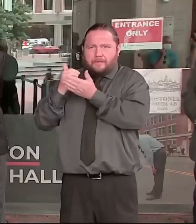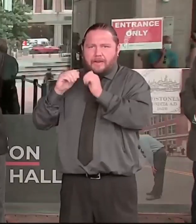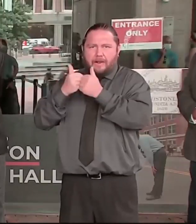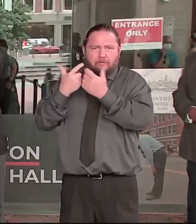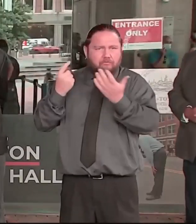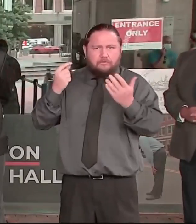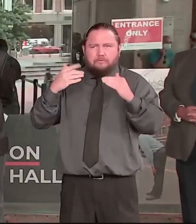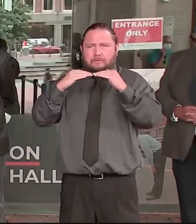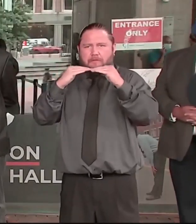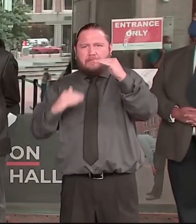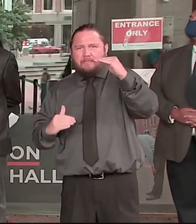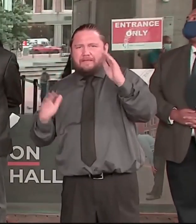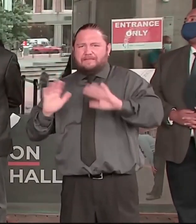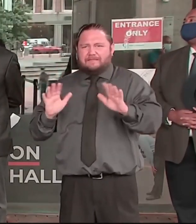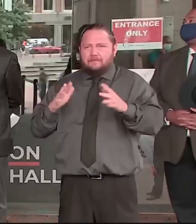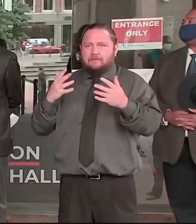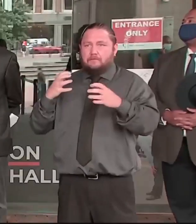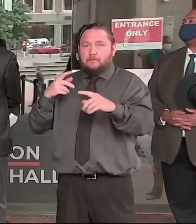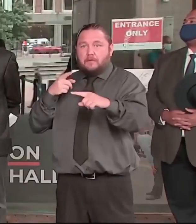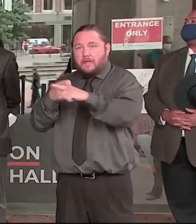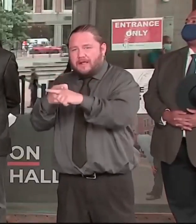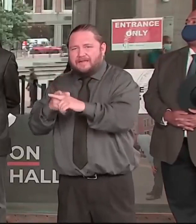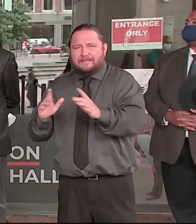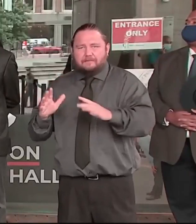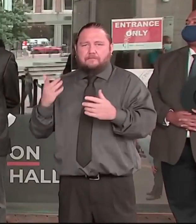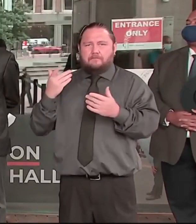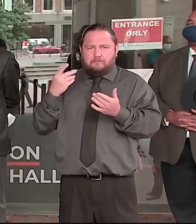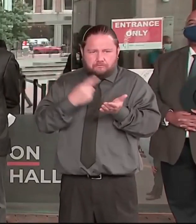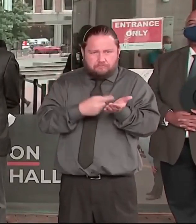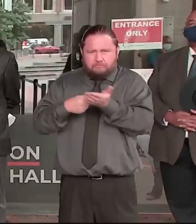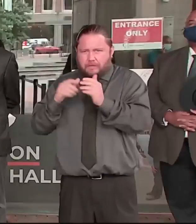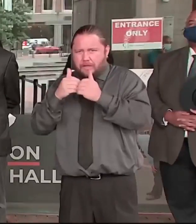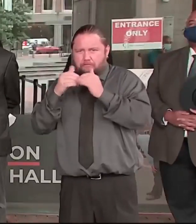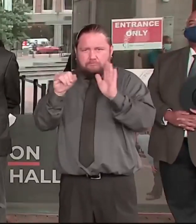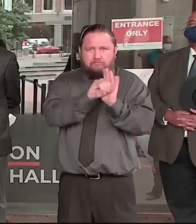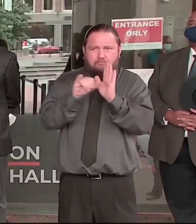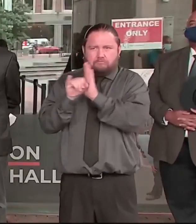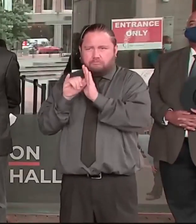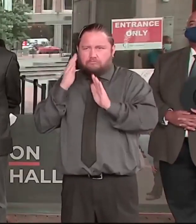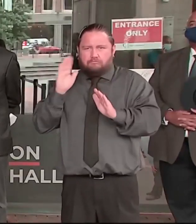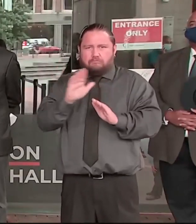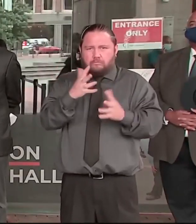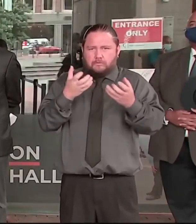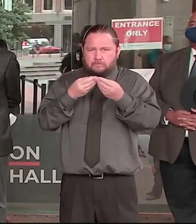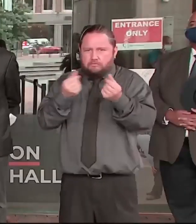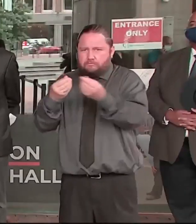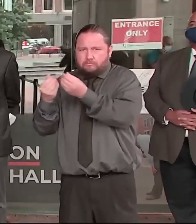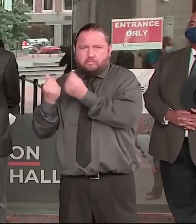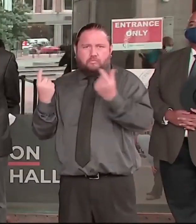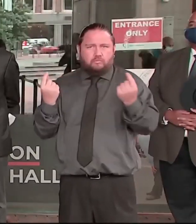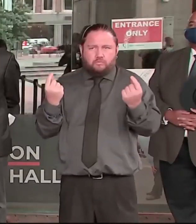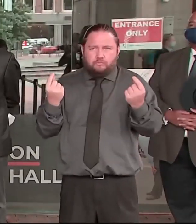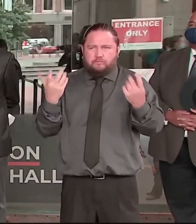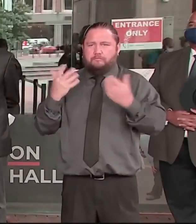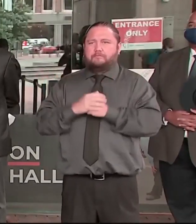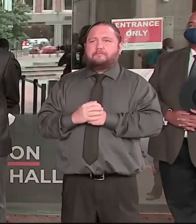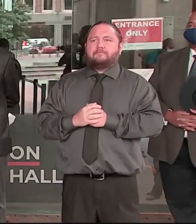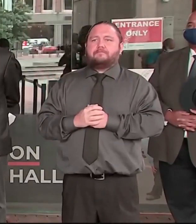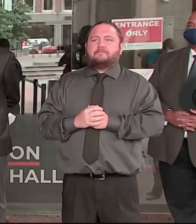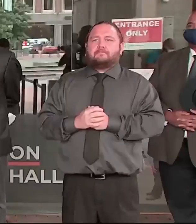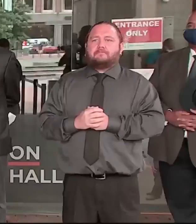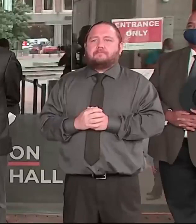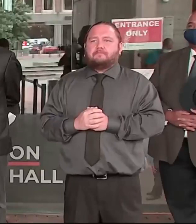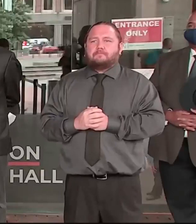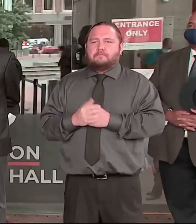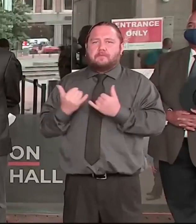Now plan that will detail objectives and measurable goals that will get to the root causes of these inequities, not simply just respond to